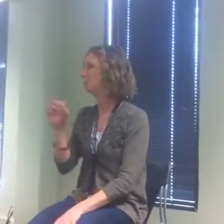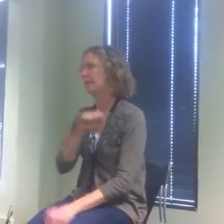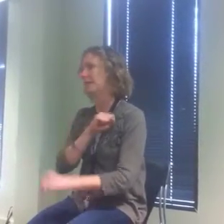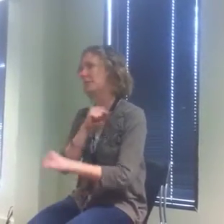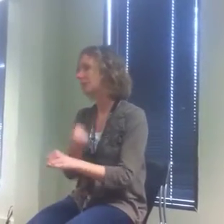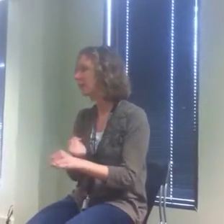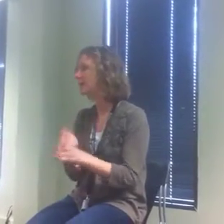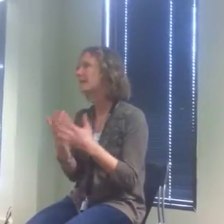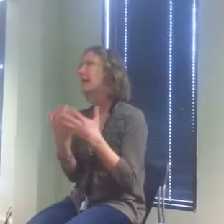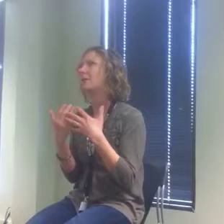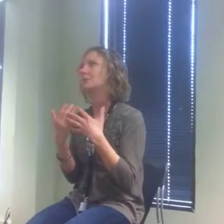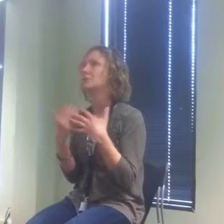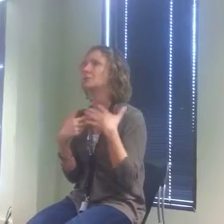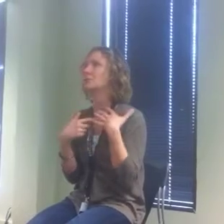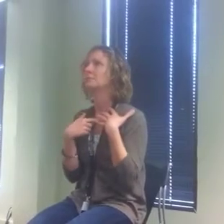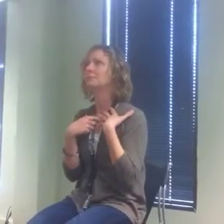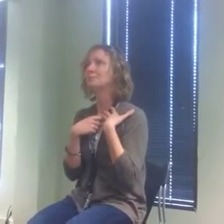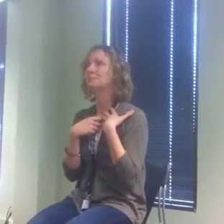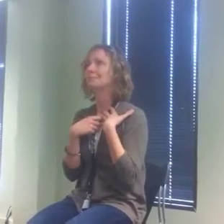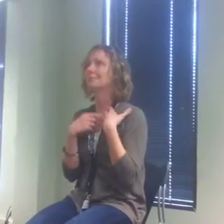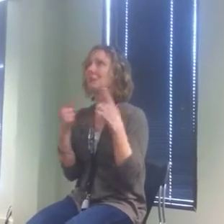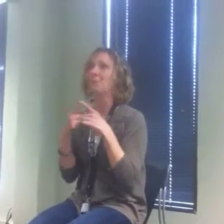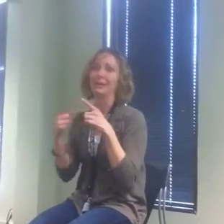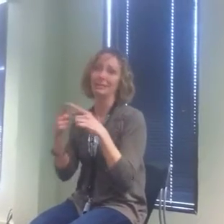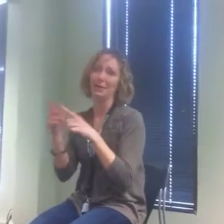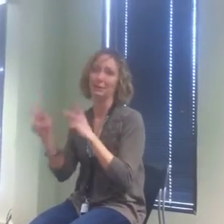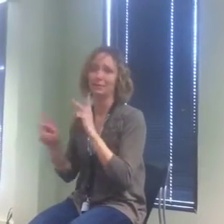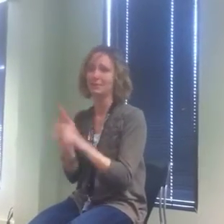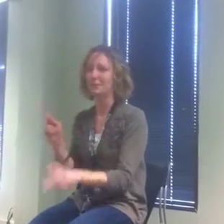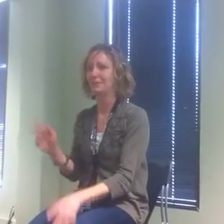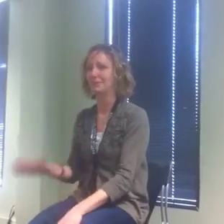find their strengths how to point them out to people.